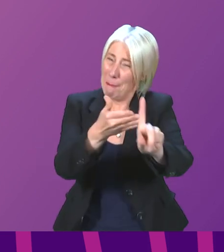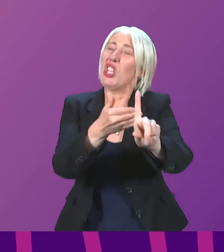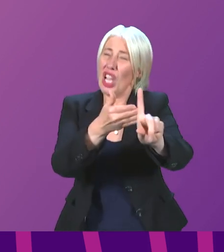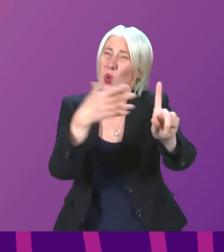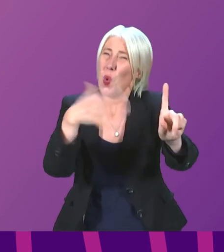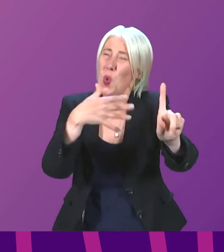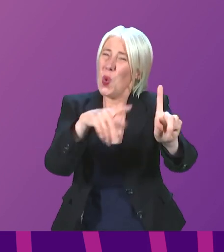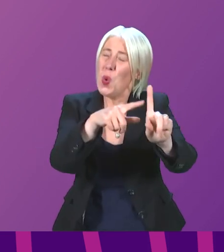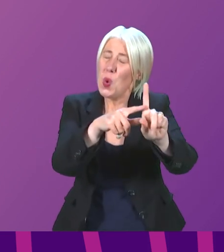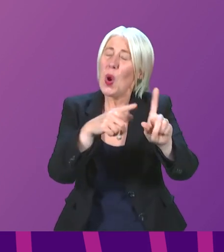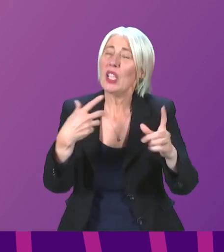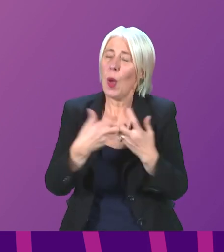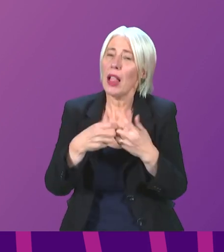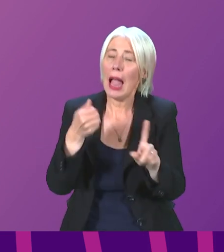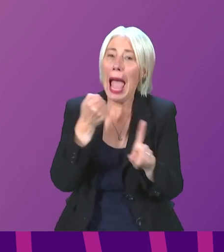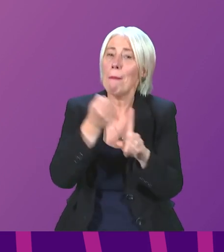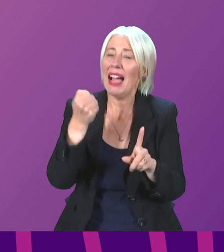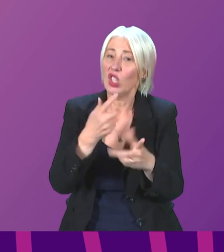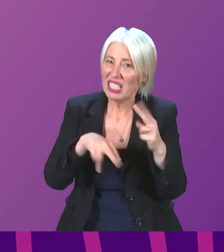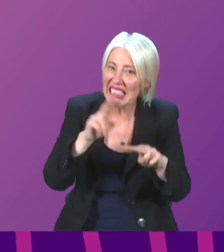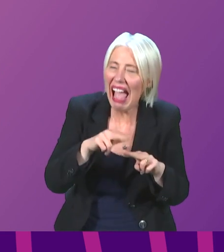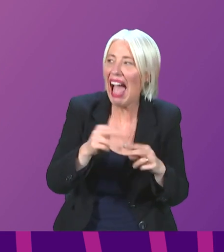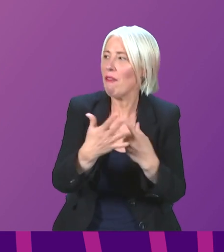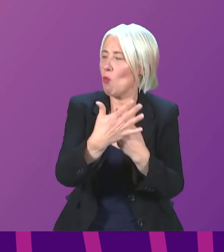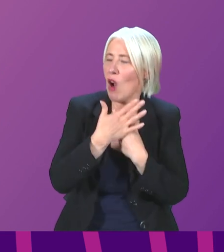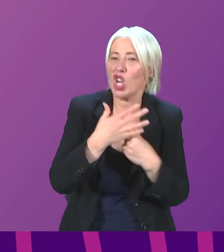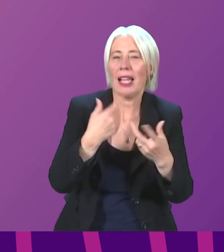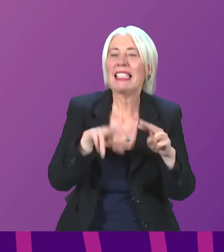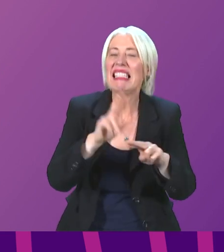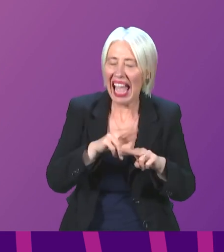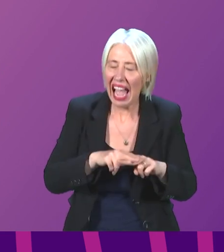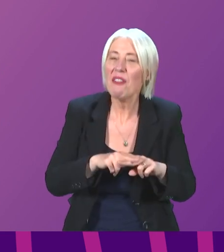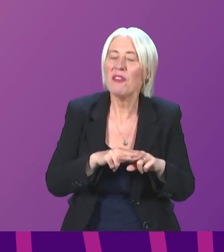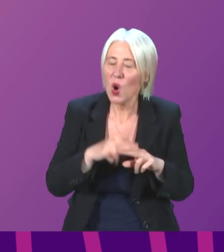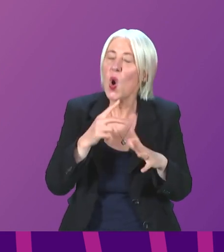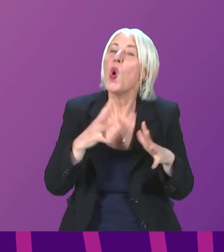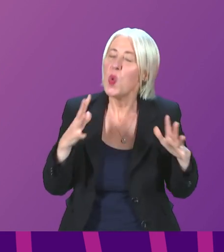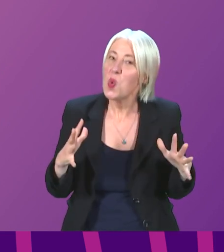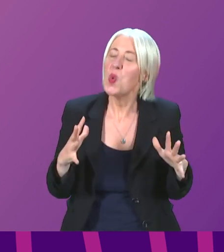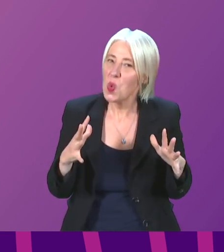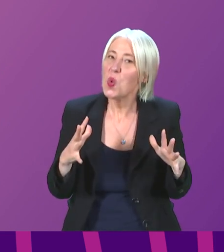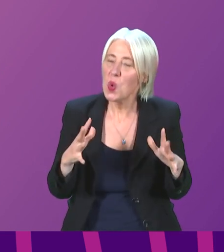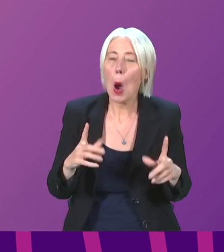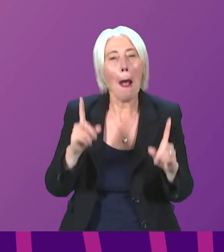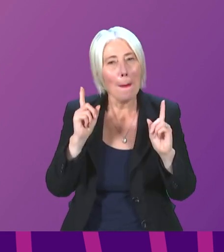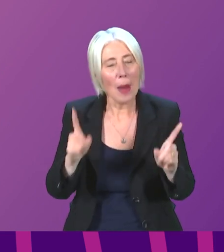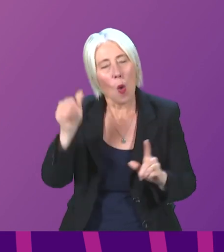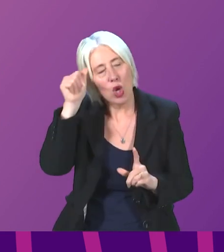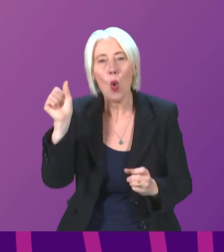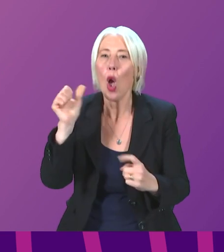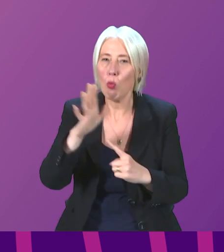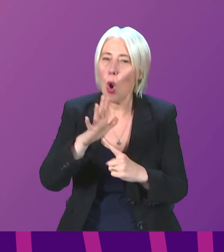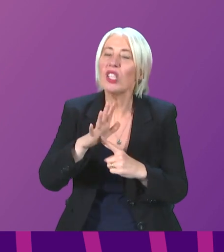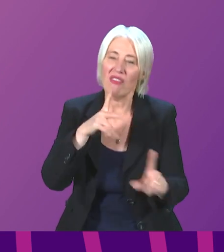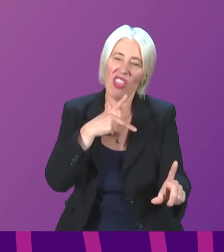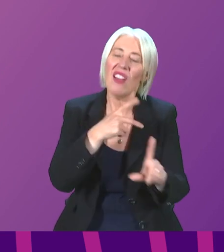the impact on staffing and the pressures on staffing are significant here. But we all know the importance of the